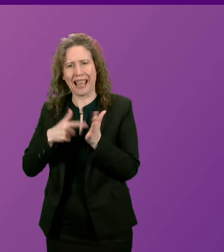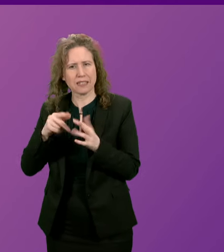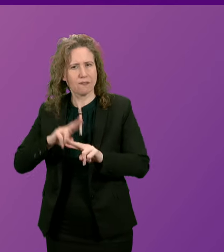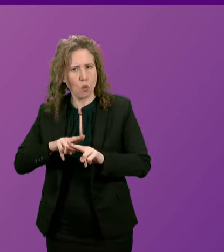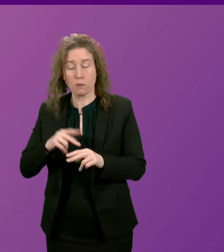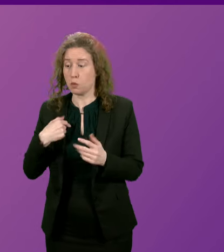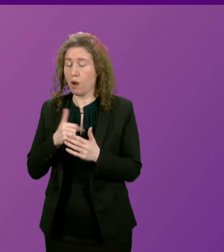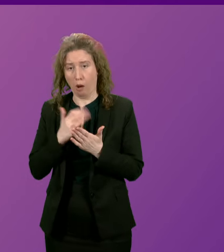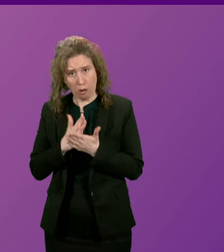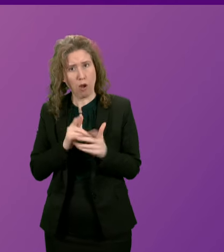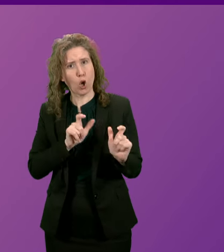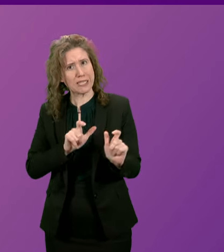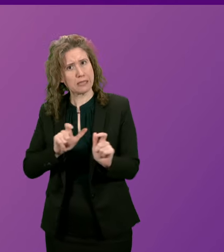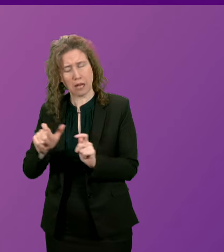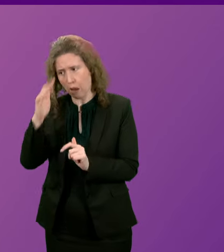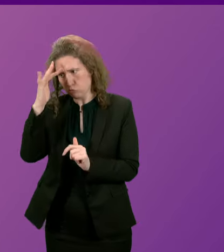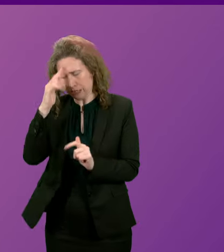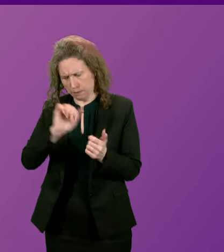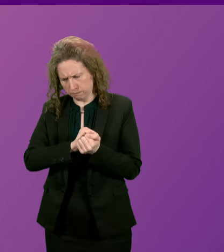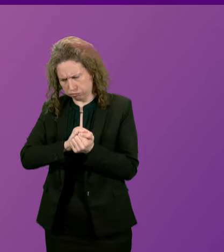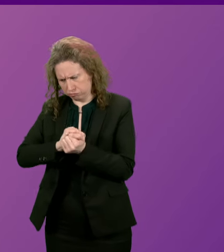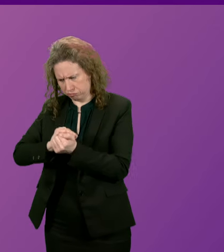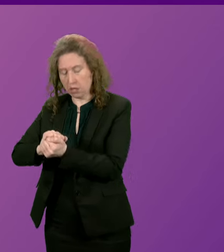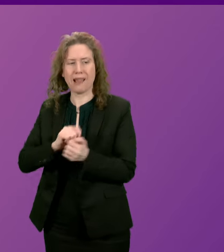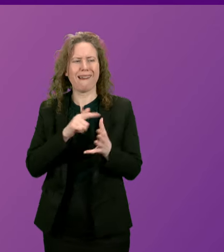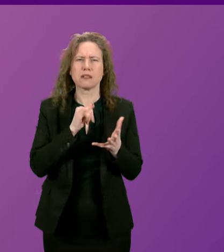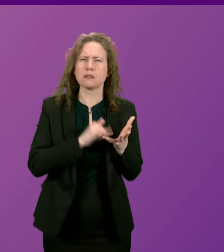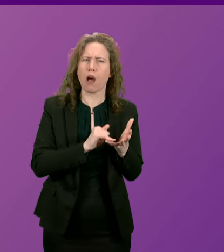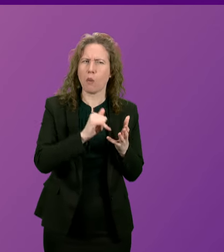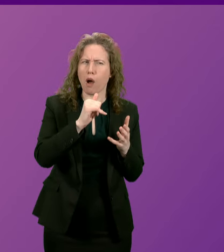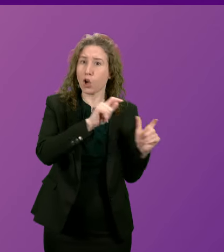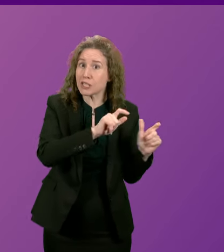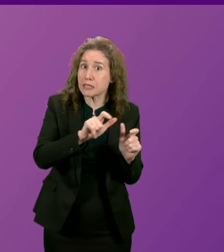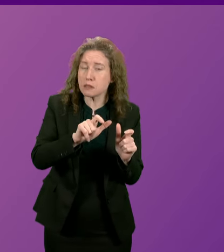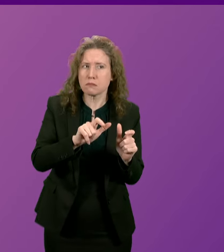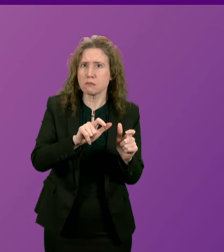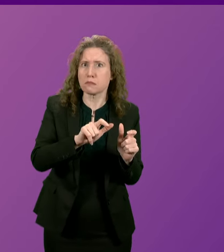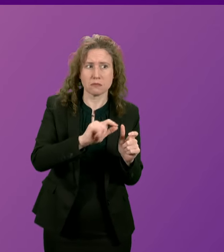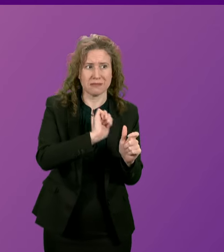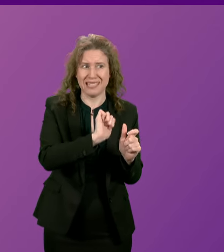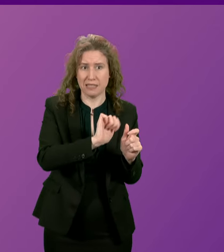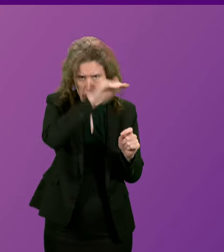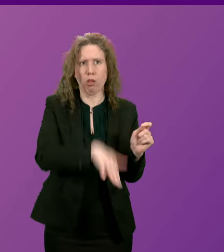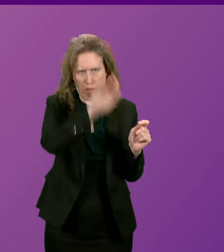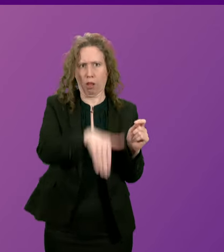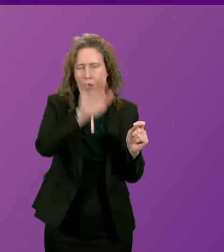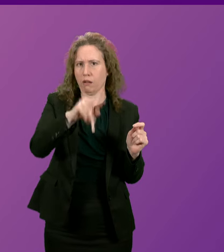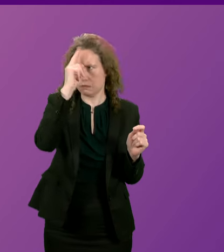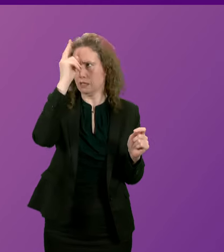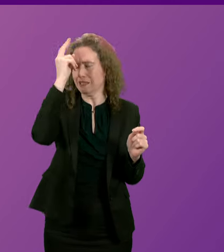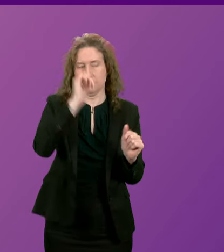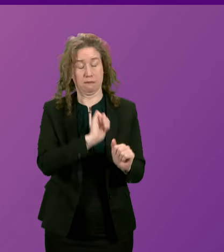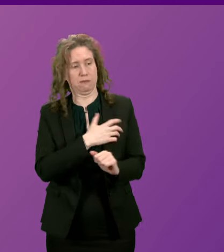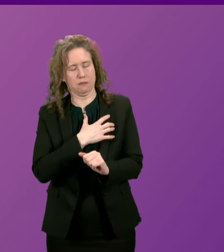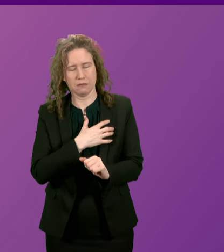consistent in our principles. The only consistency in Anna Sauer is his complete and utter inconsistency. And I'm